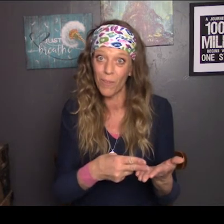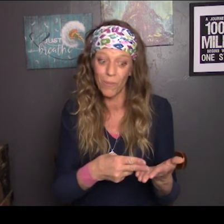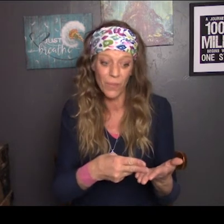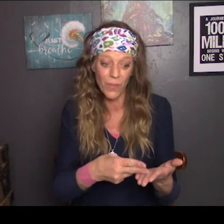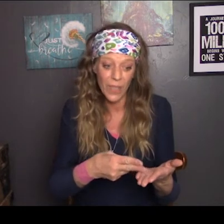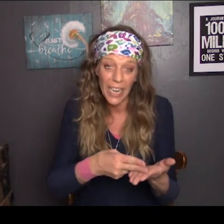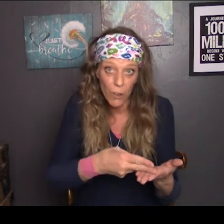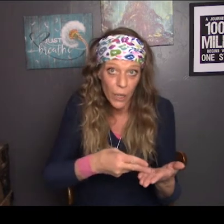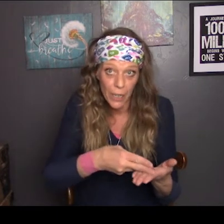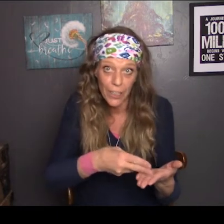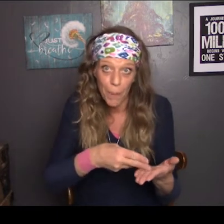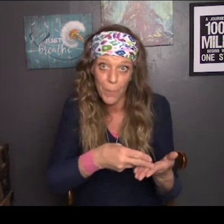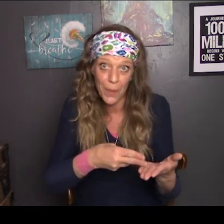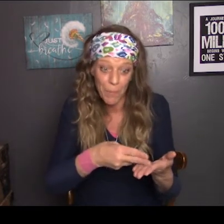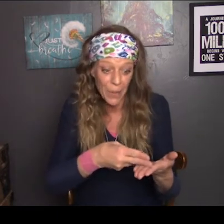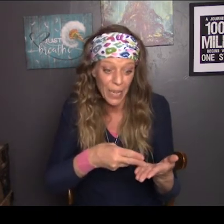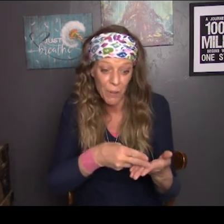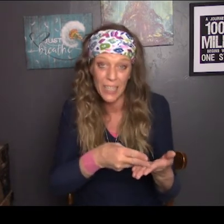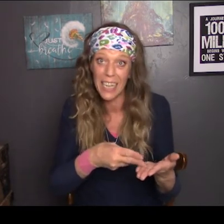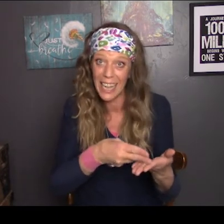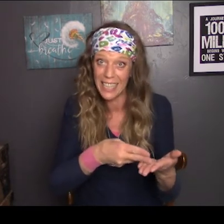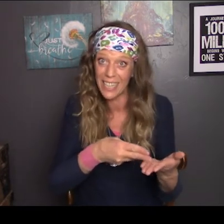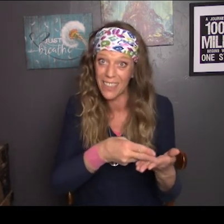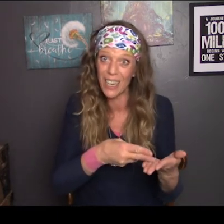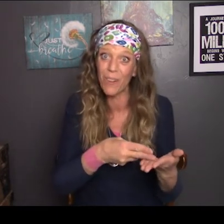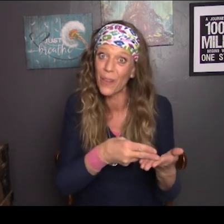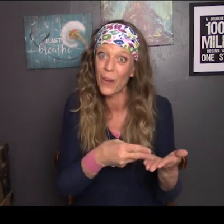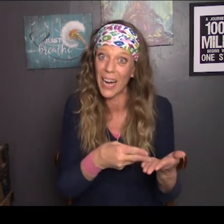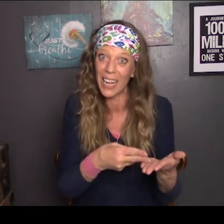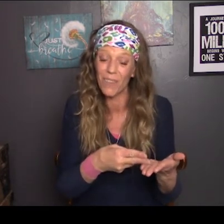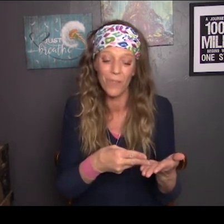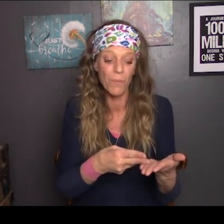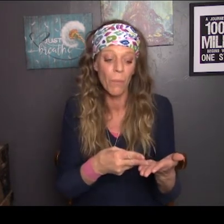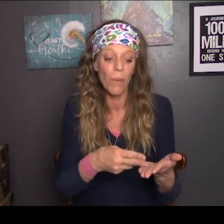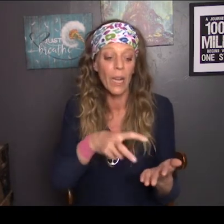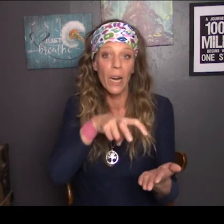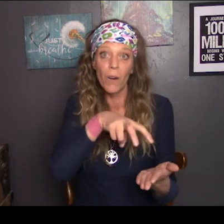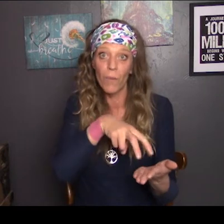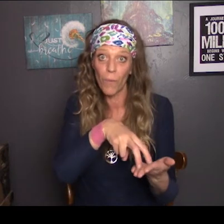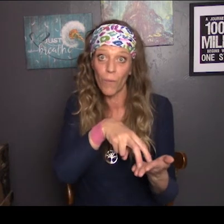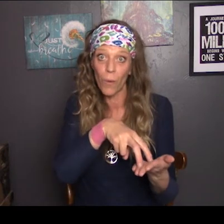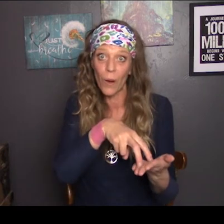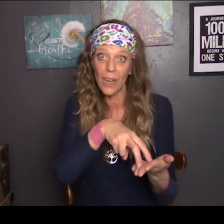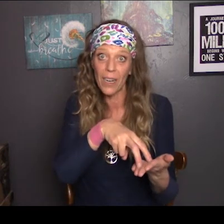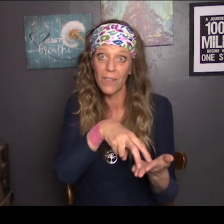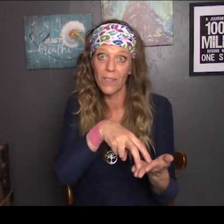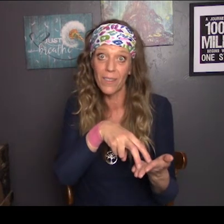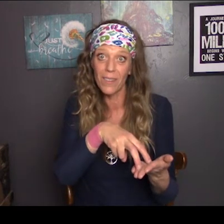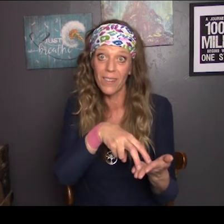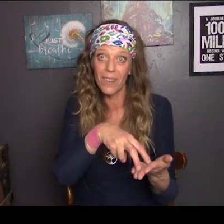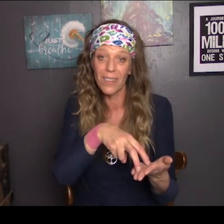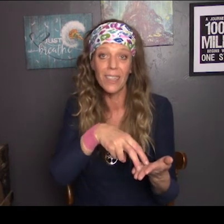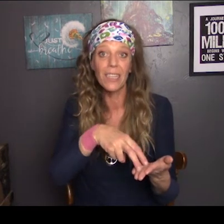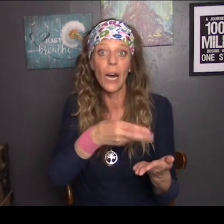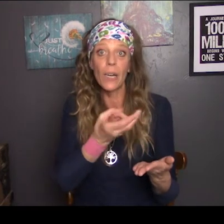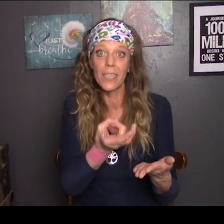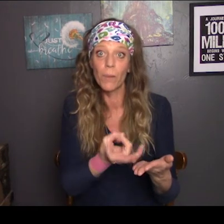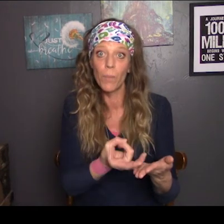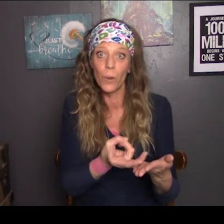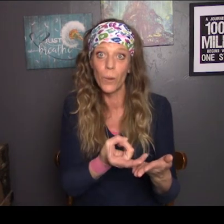like you're gonna chop something or slice something with your knife. Fork, spoon,